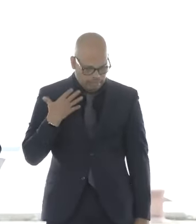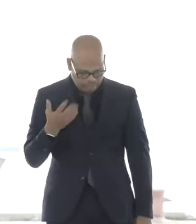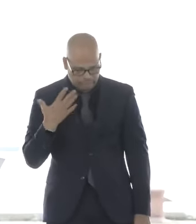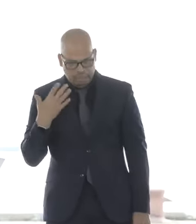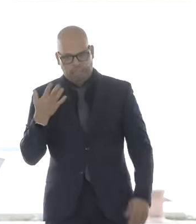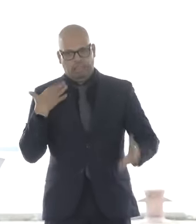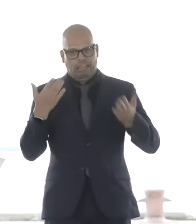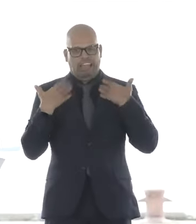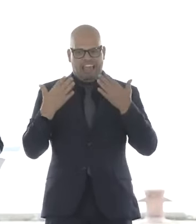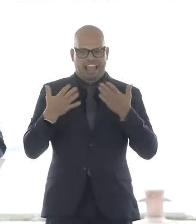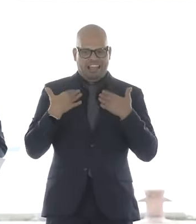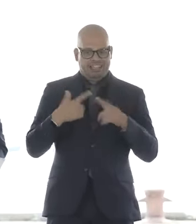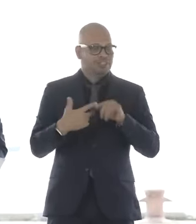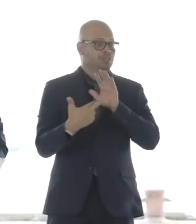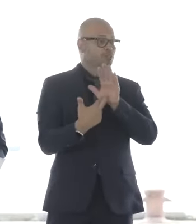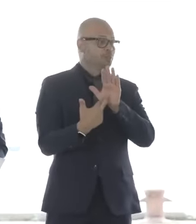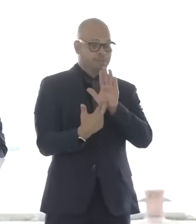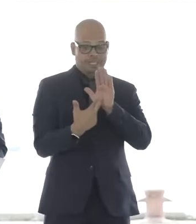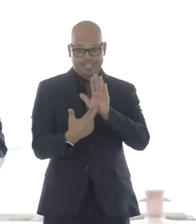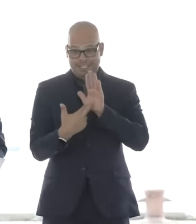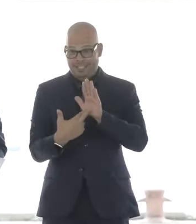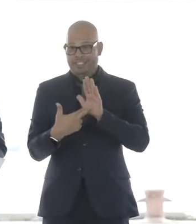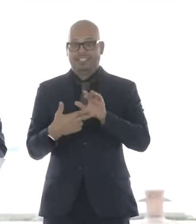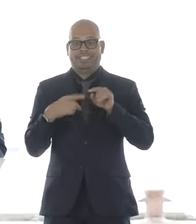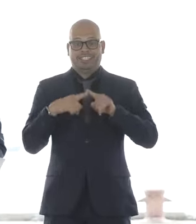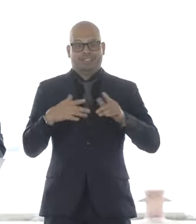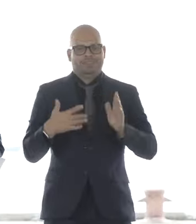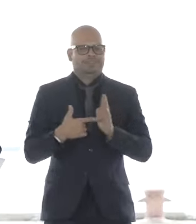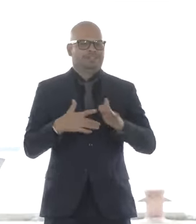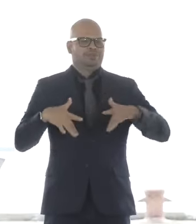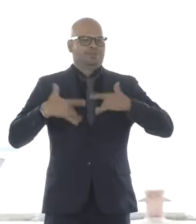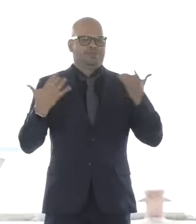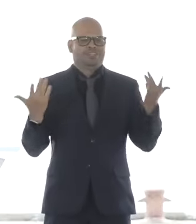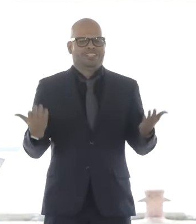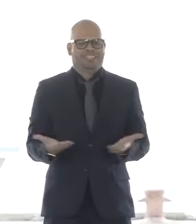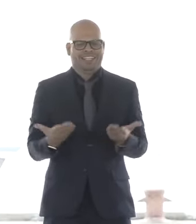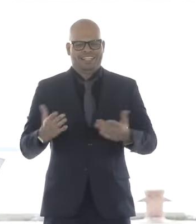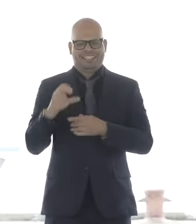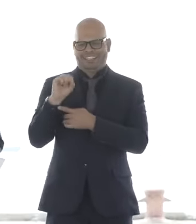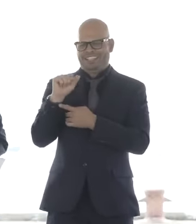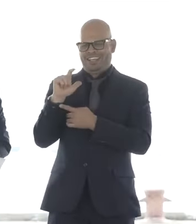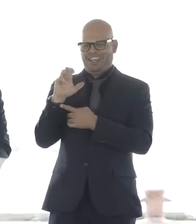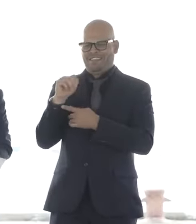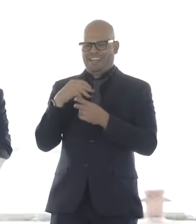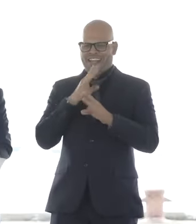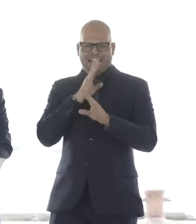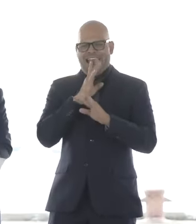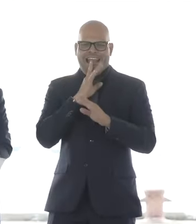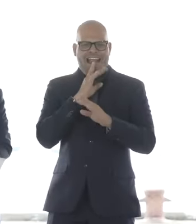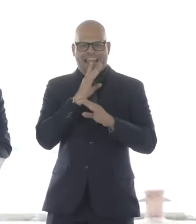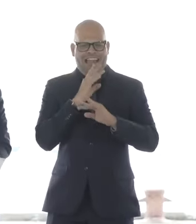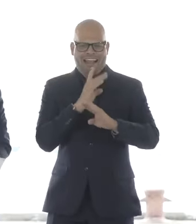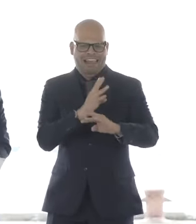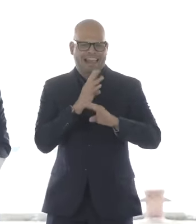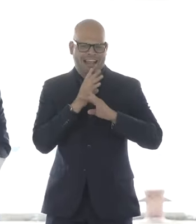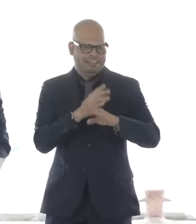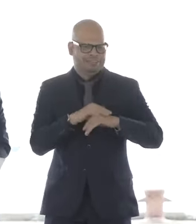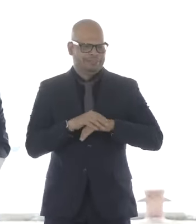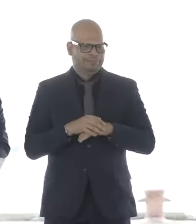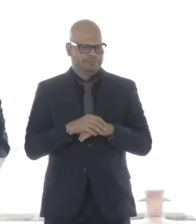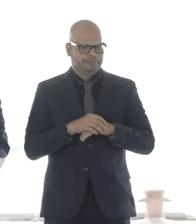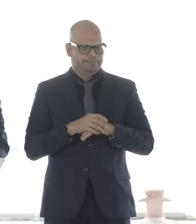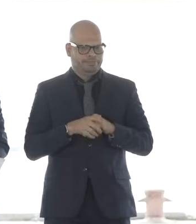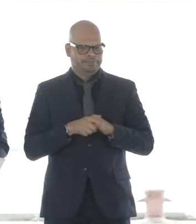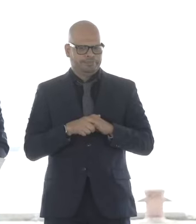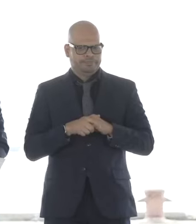and the Maritime Administration, I am pleased to be in Salem and have this opportunity to address you in this groundbreaking initiative. Maritime Administrator Phillip sends her